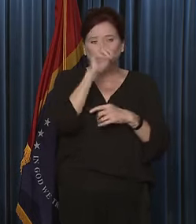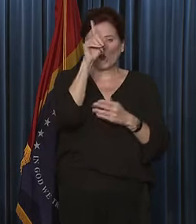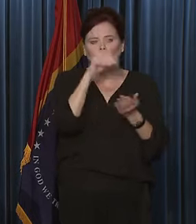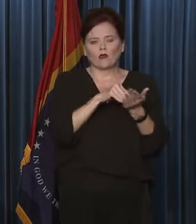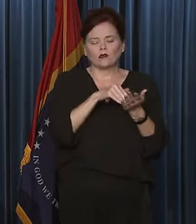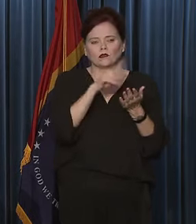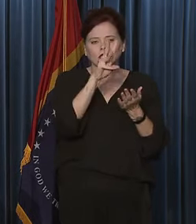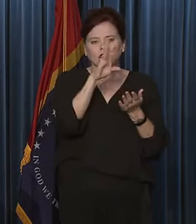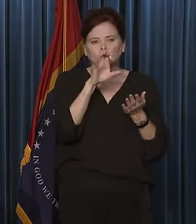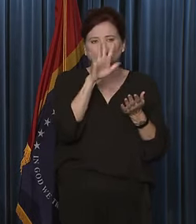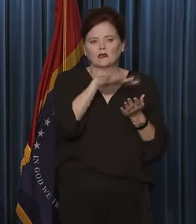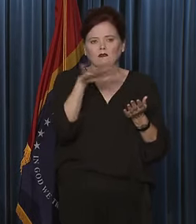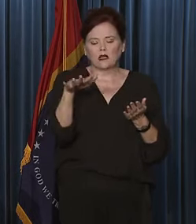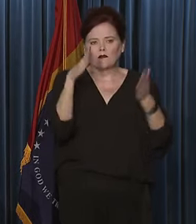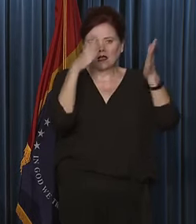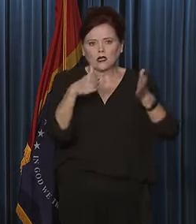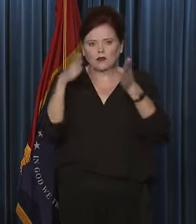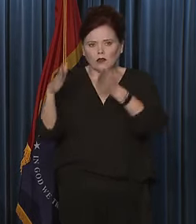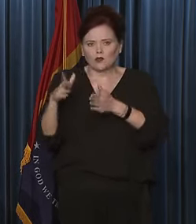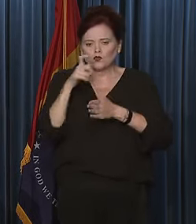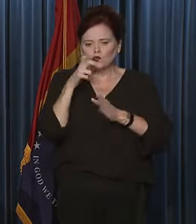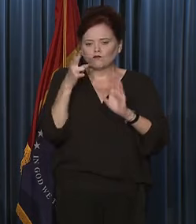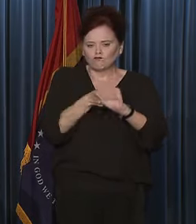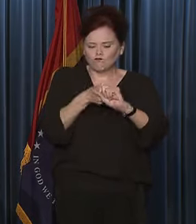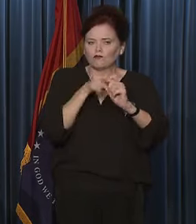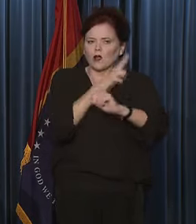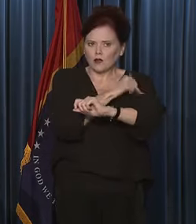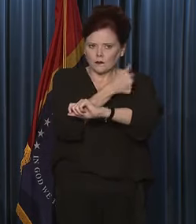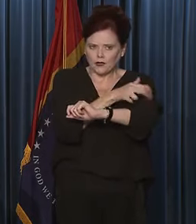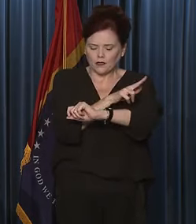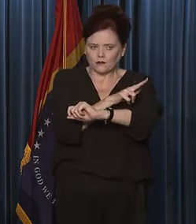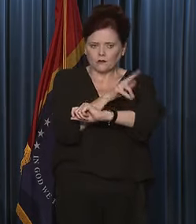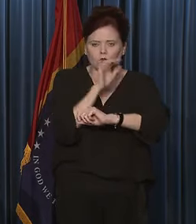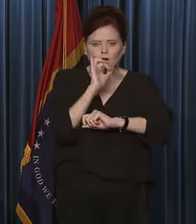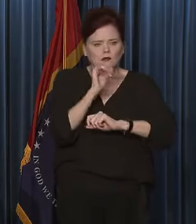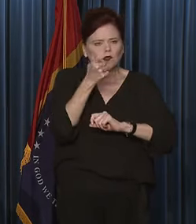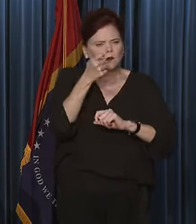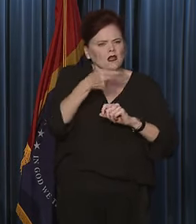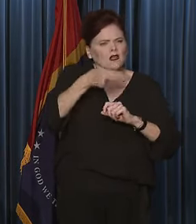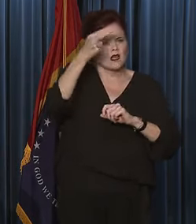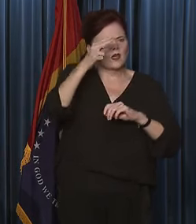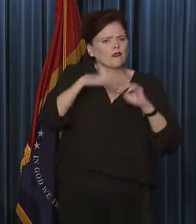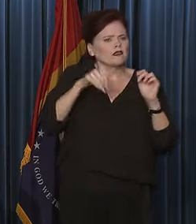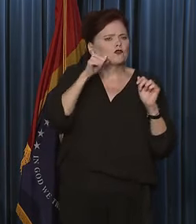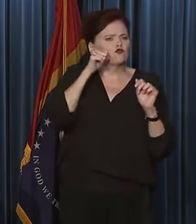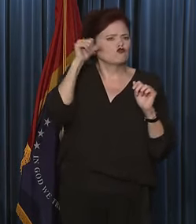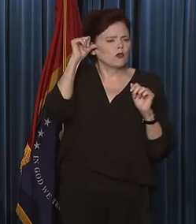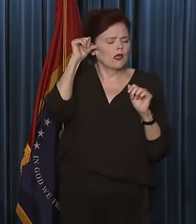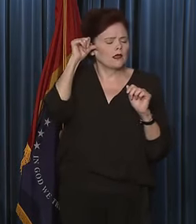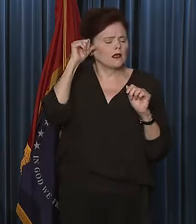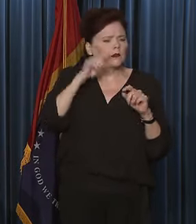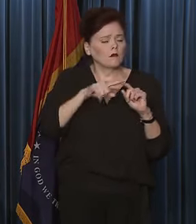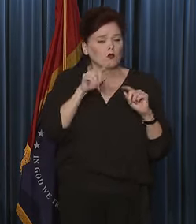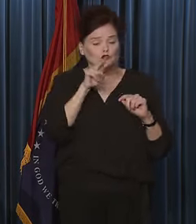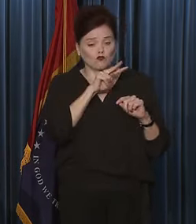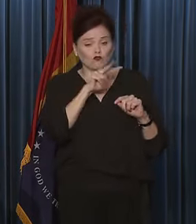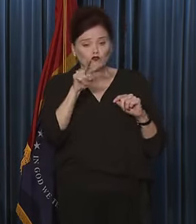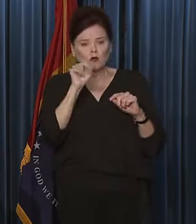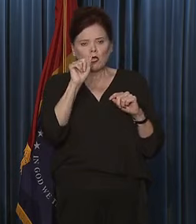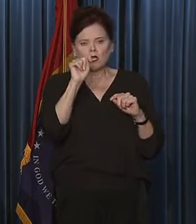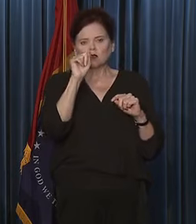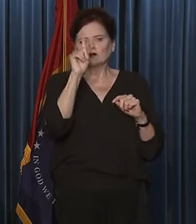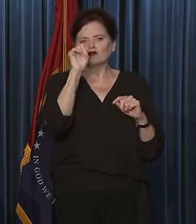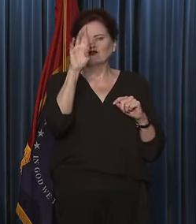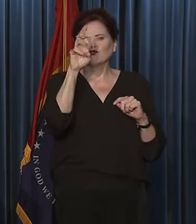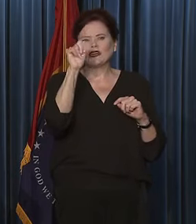,655 individuals who are hospitalized, so that's a little bit higher than yesterday. But if you look at the trends